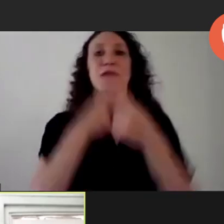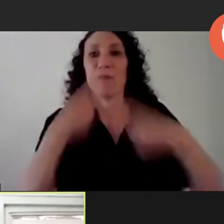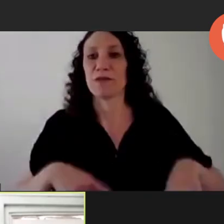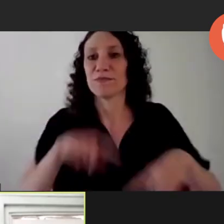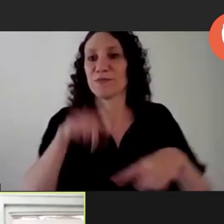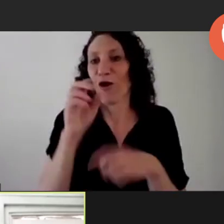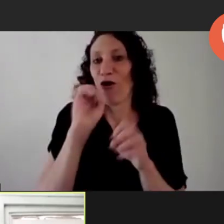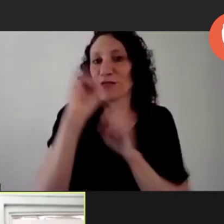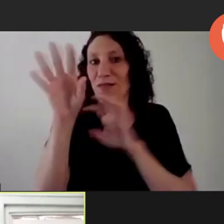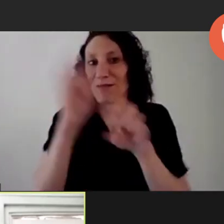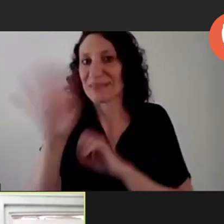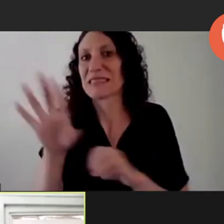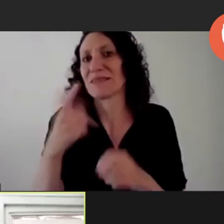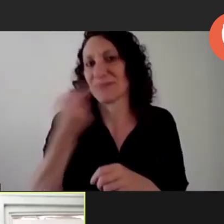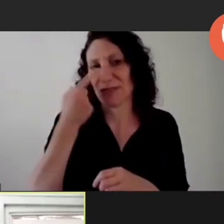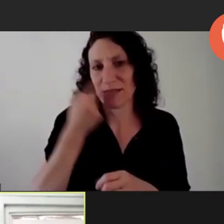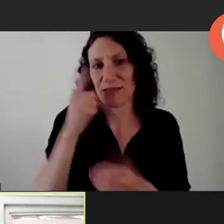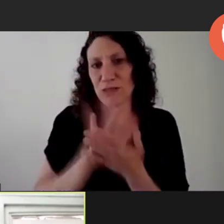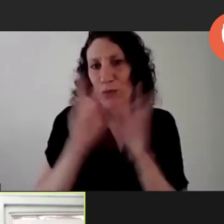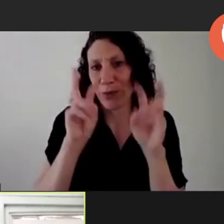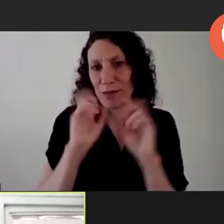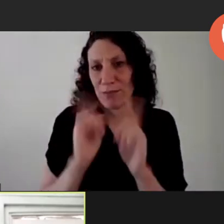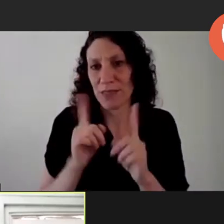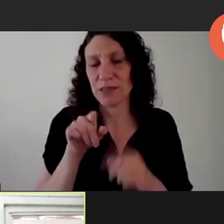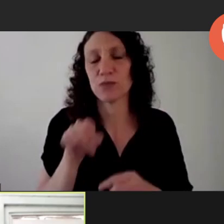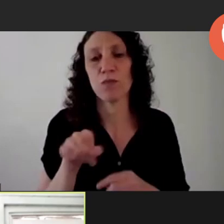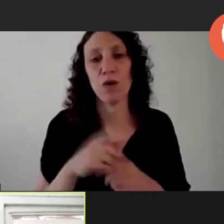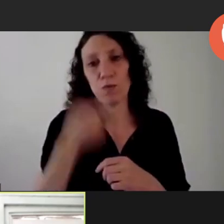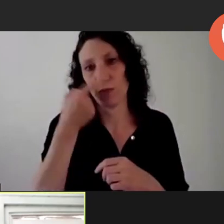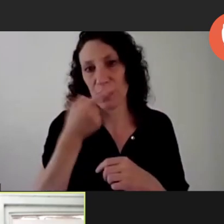theoretical comments too very interesting comments